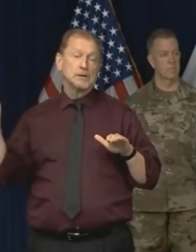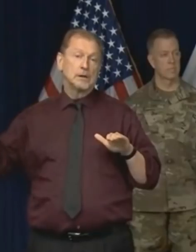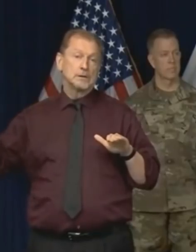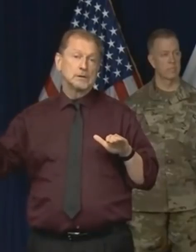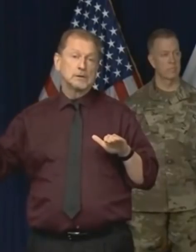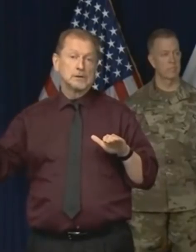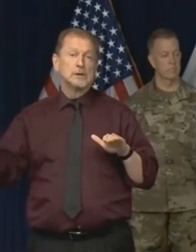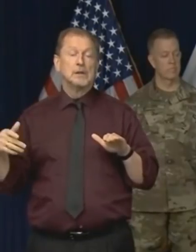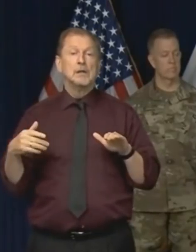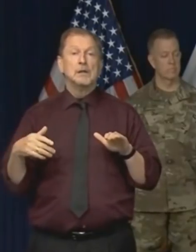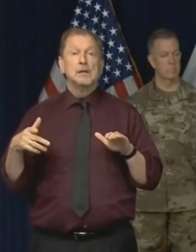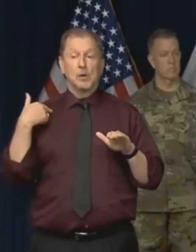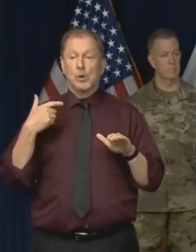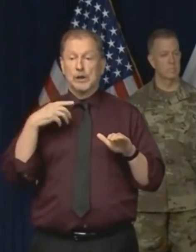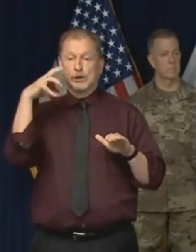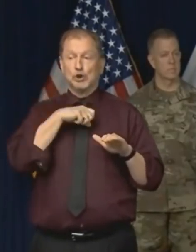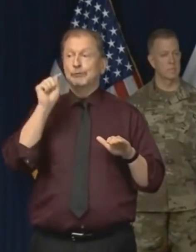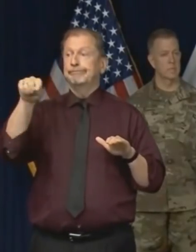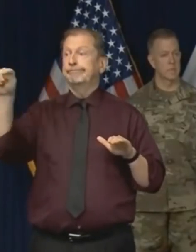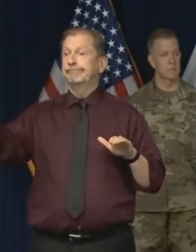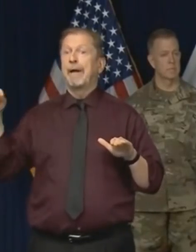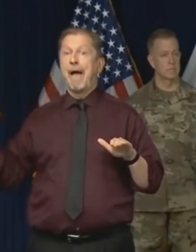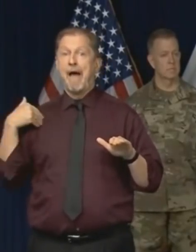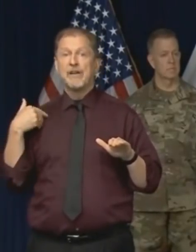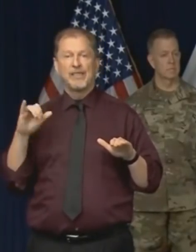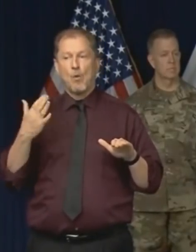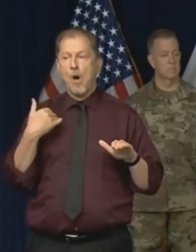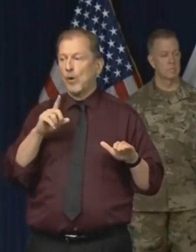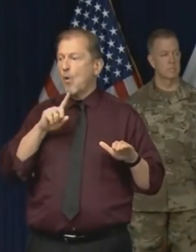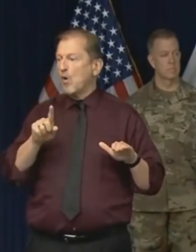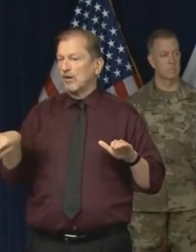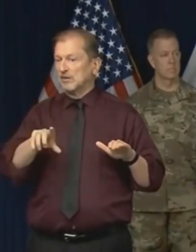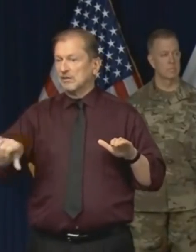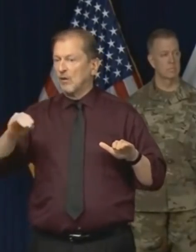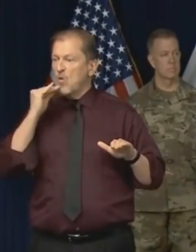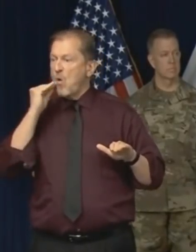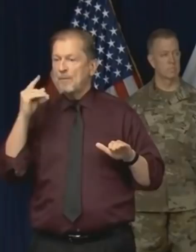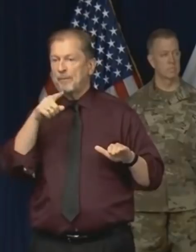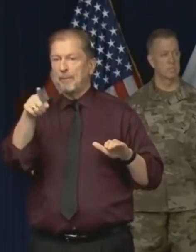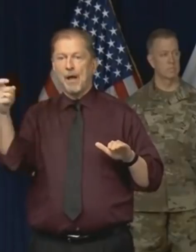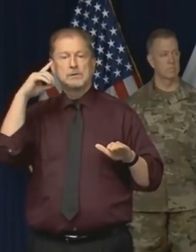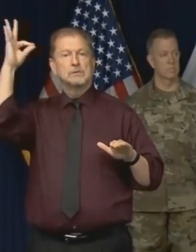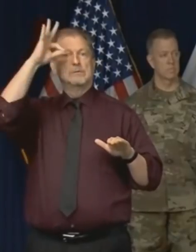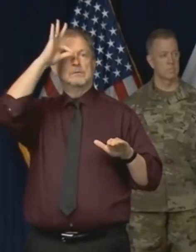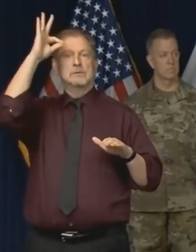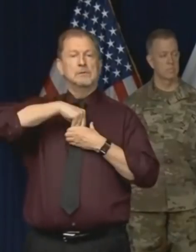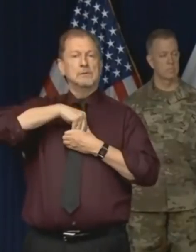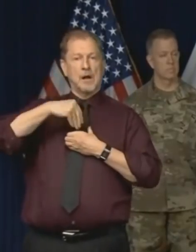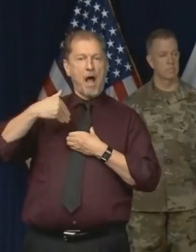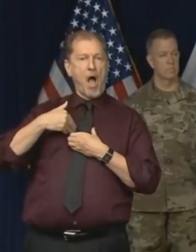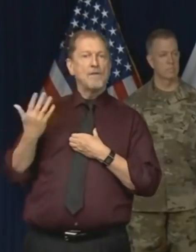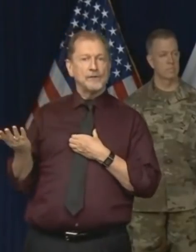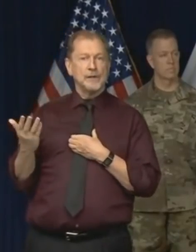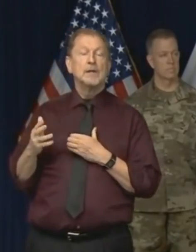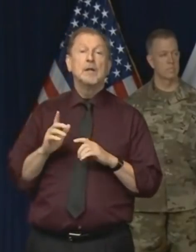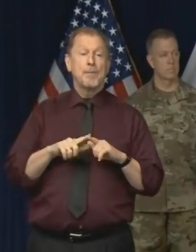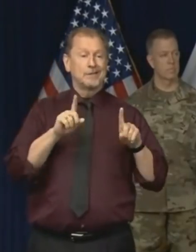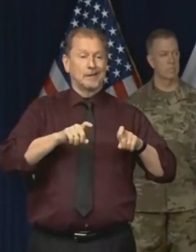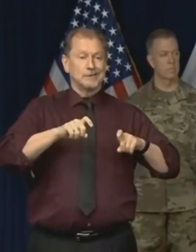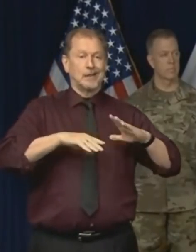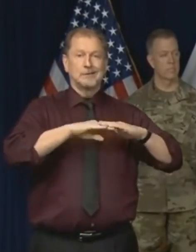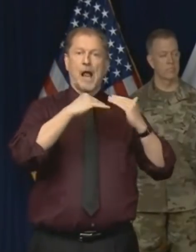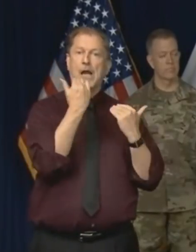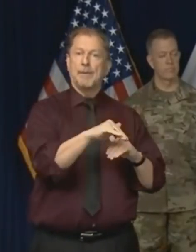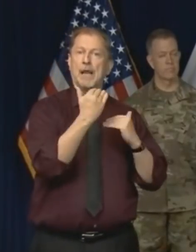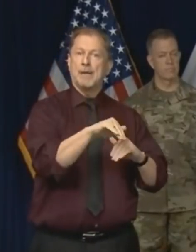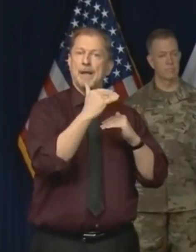many, many people have it, and that's why we have a stay-at-home order in place. And so I think it's logical to assume that